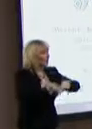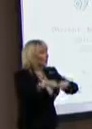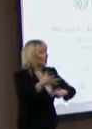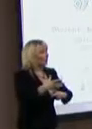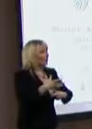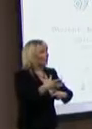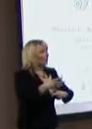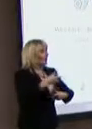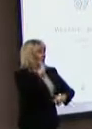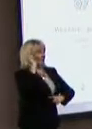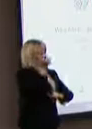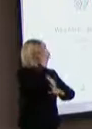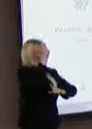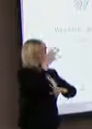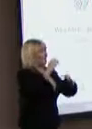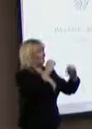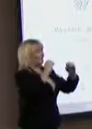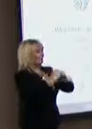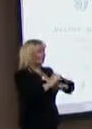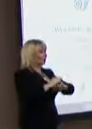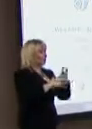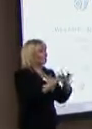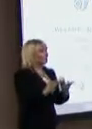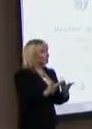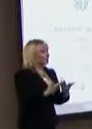Barcelona, Real Madrid, social enterprises.